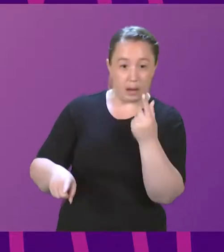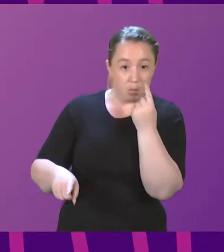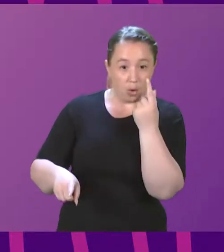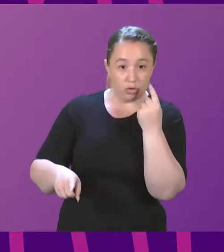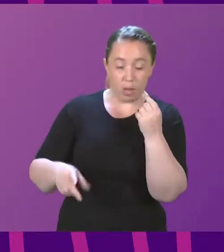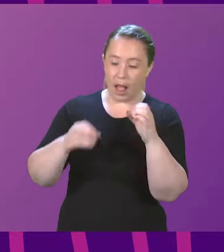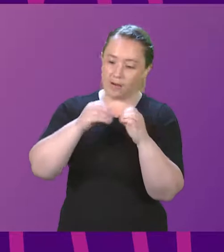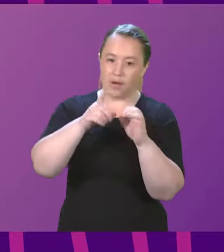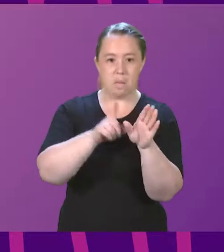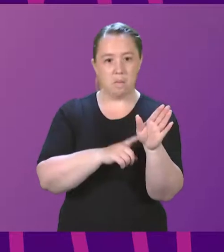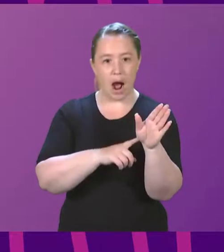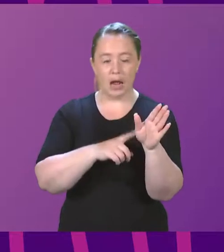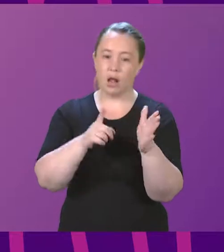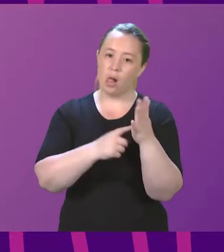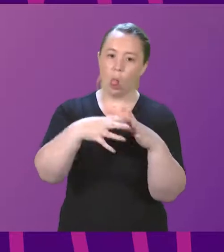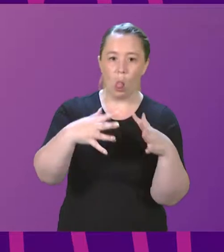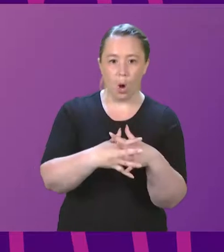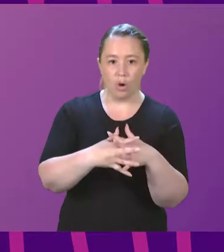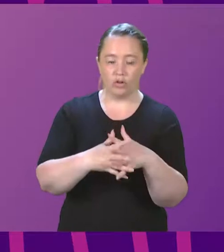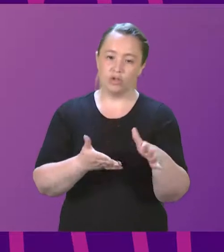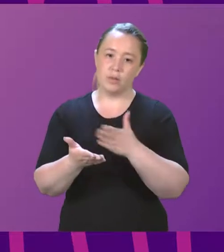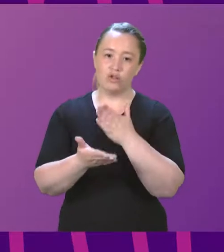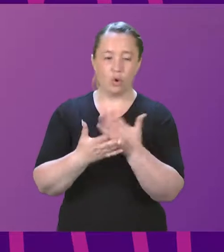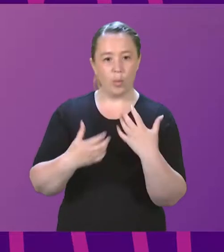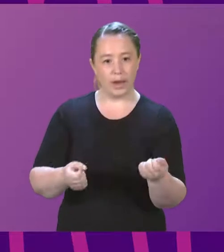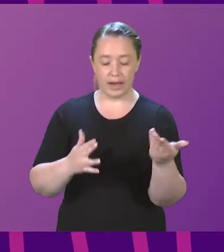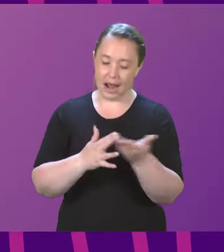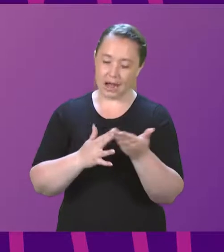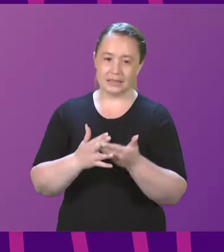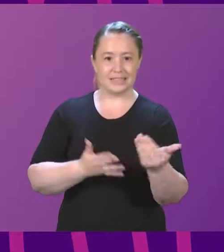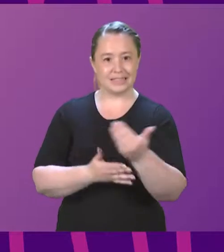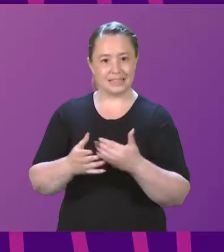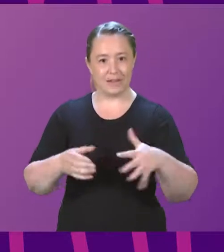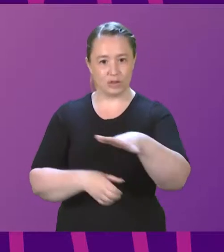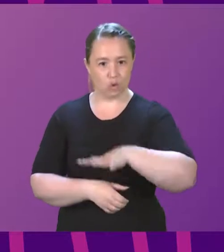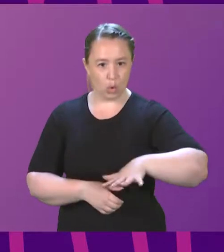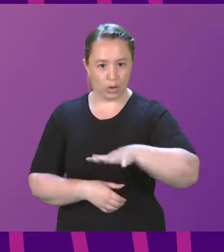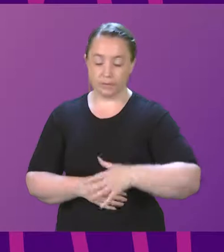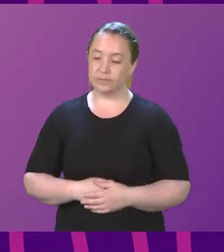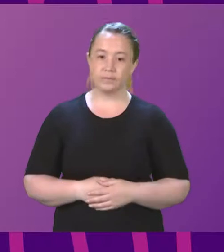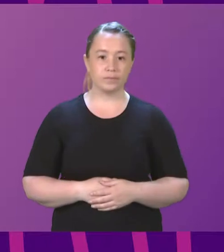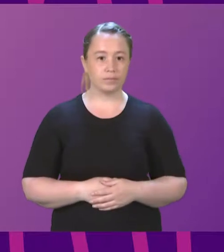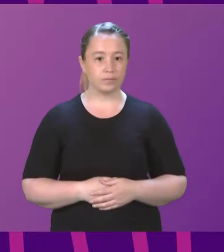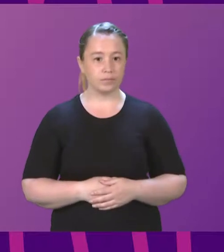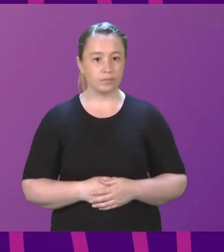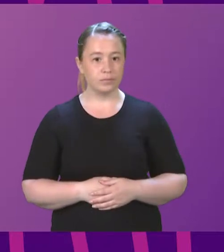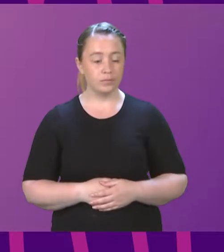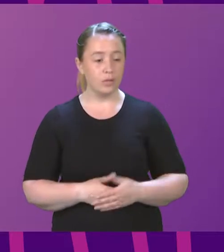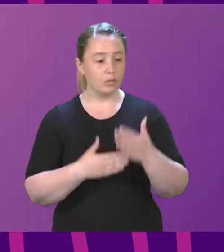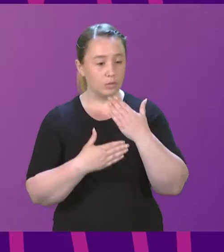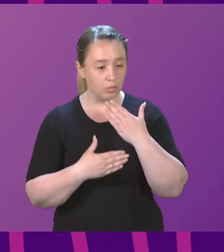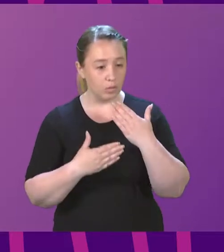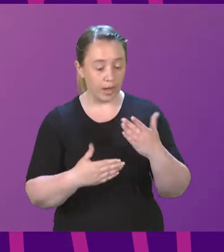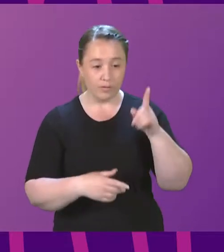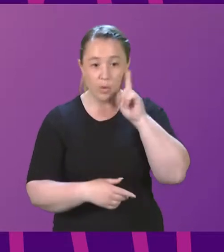of bylaws to provide safe access zones. Julian McKay. I welcome the offer from both the First Minister and the Minister for Women's